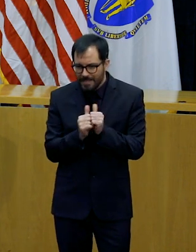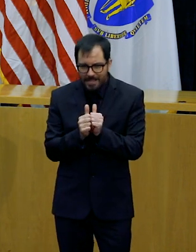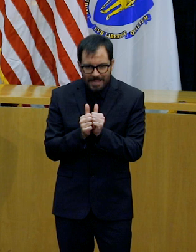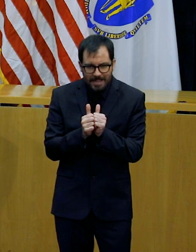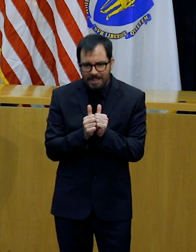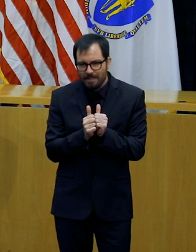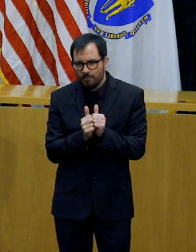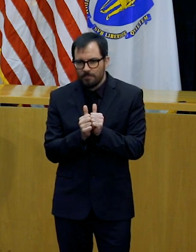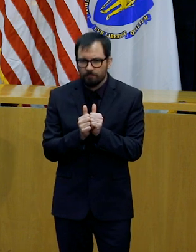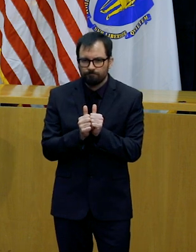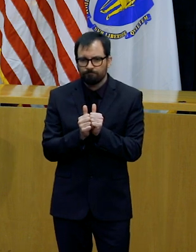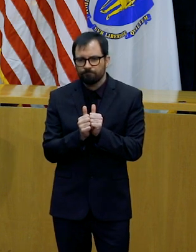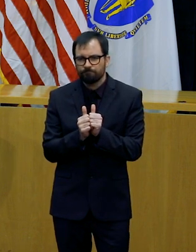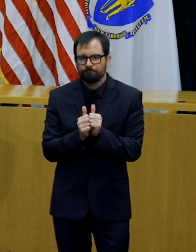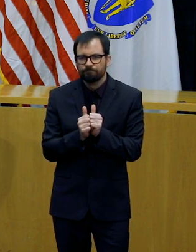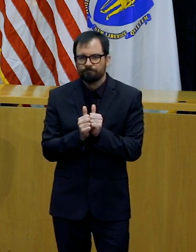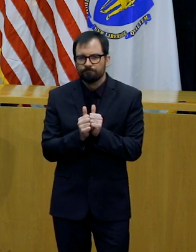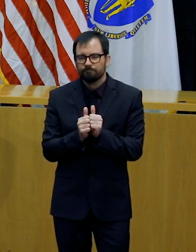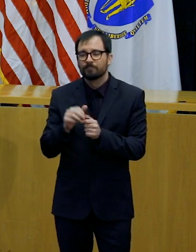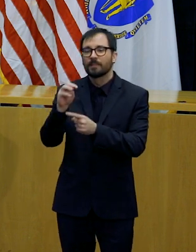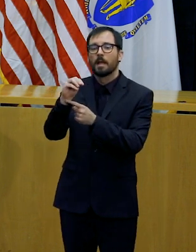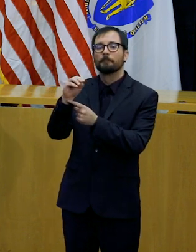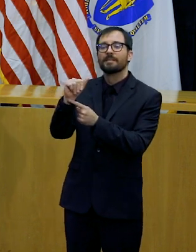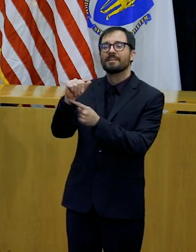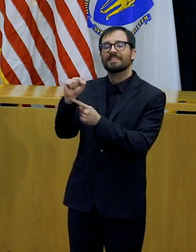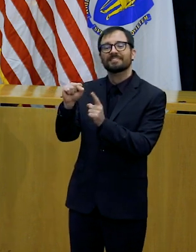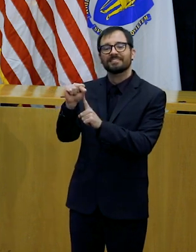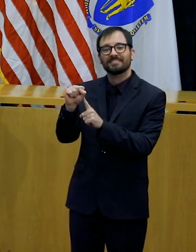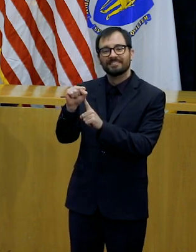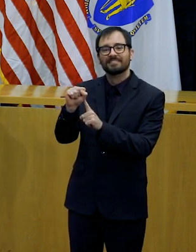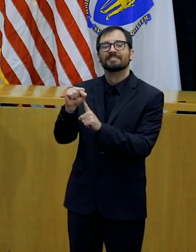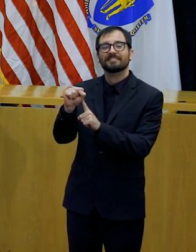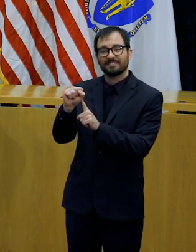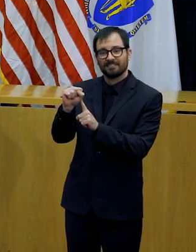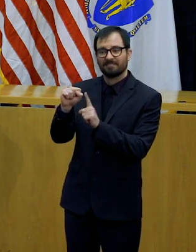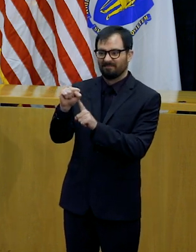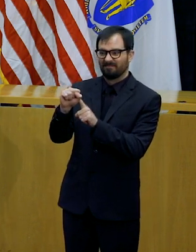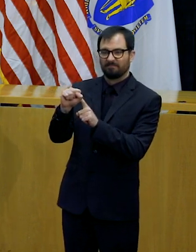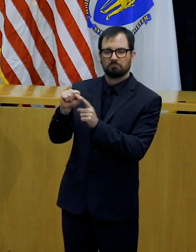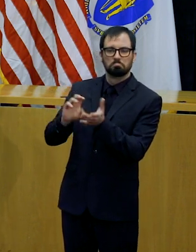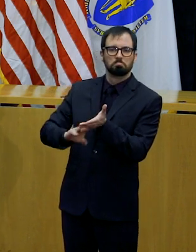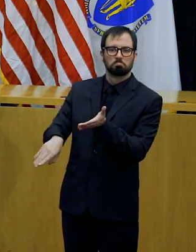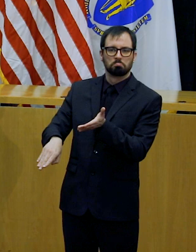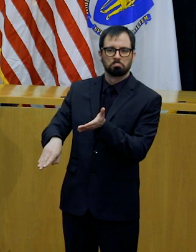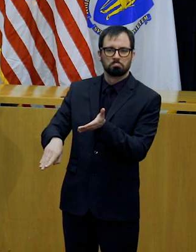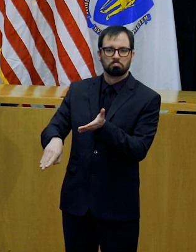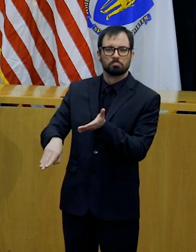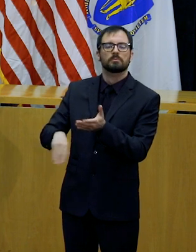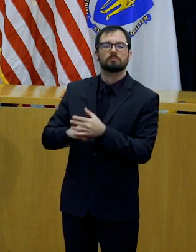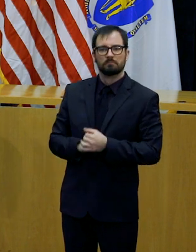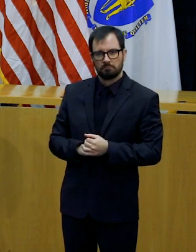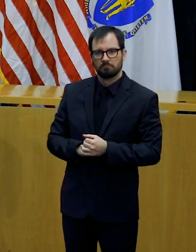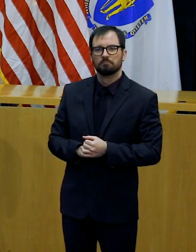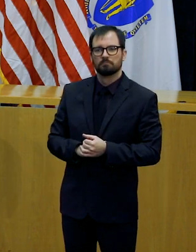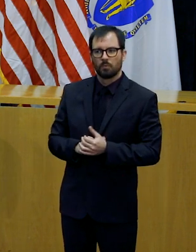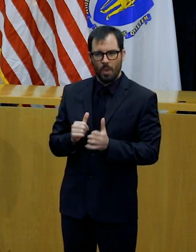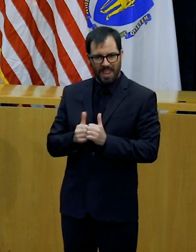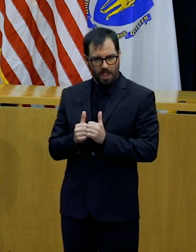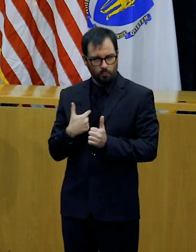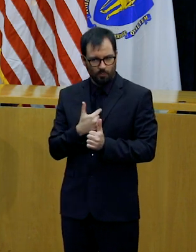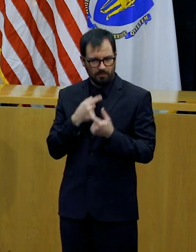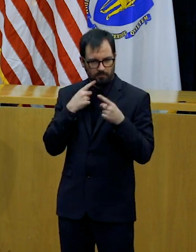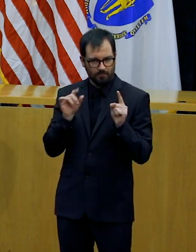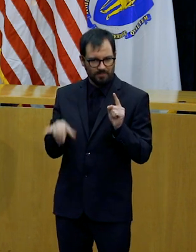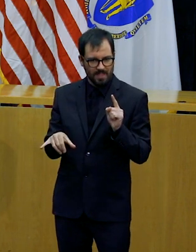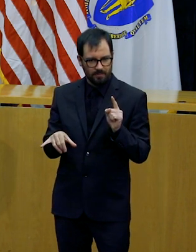waive MCAS requirements that have been such a major piece of the quality of the public education that we